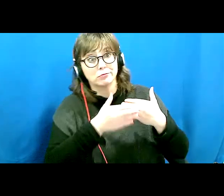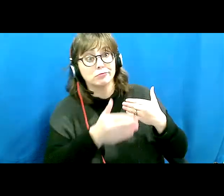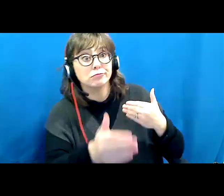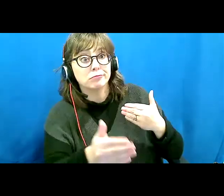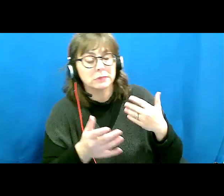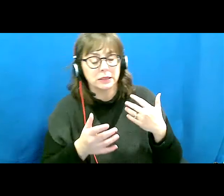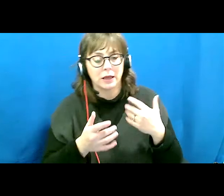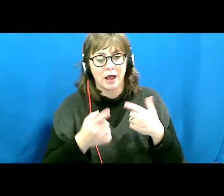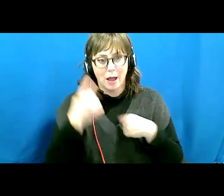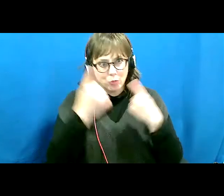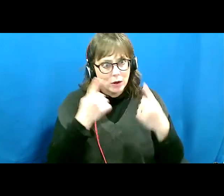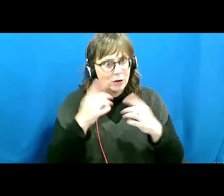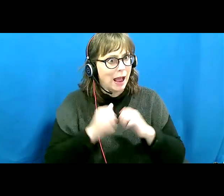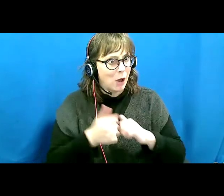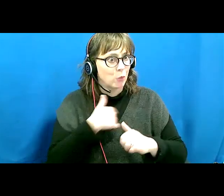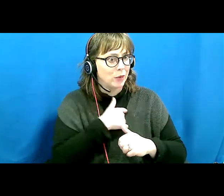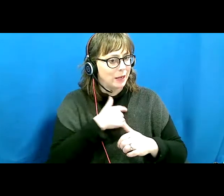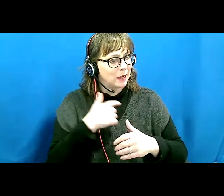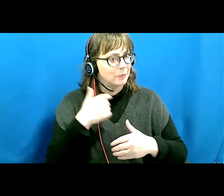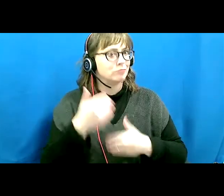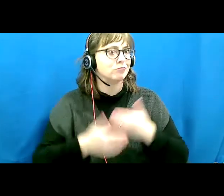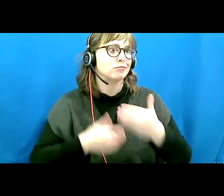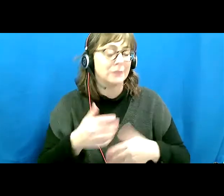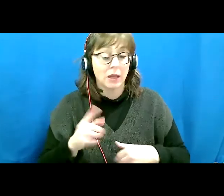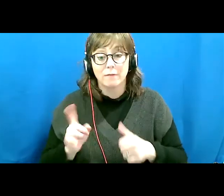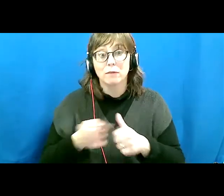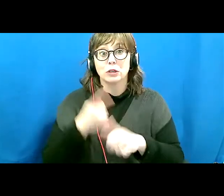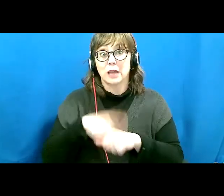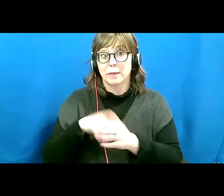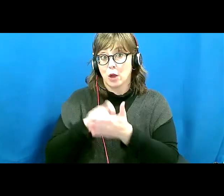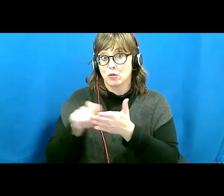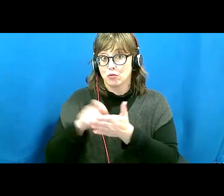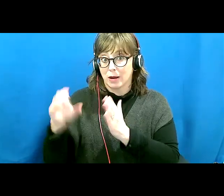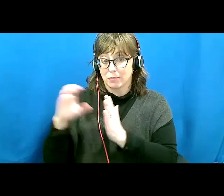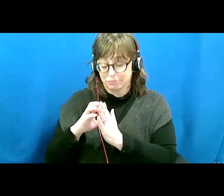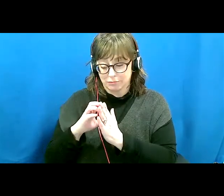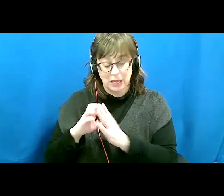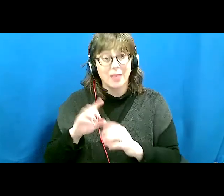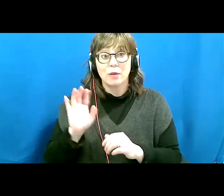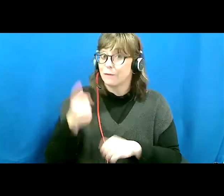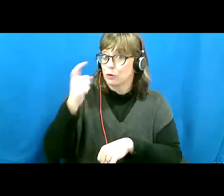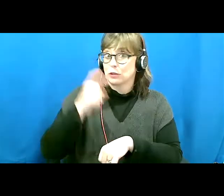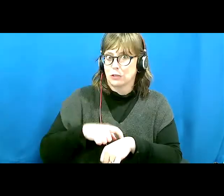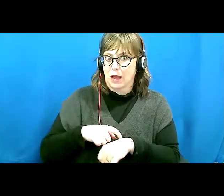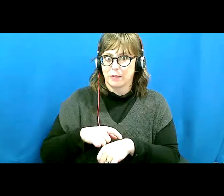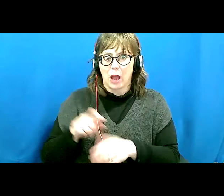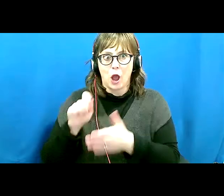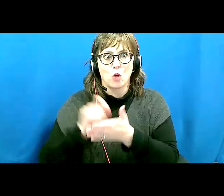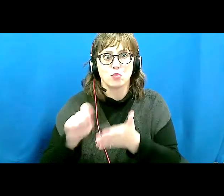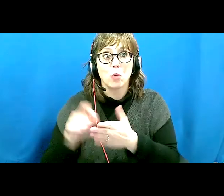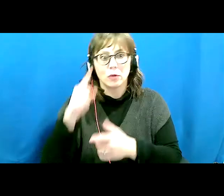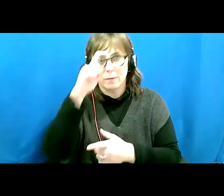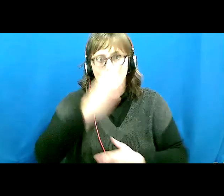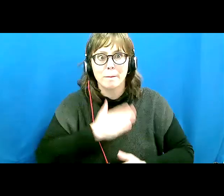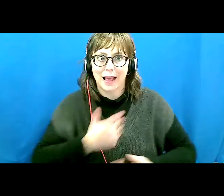It's the first time when I wrote this article for the first time, it was the first time I'd ever written for my life. And I have